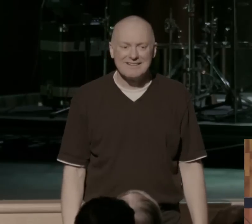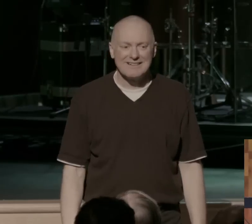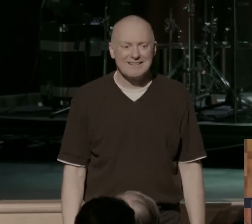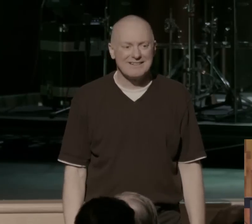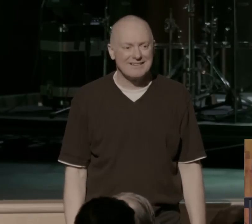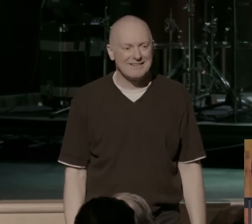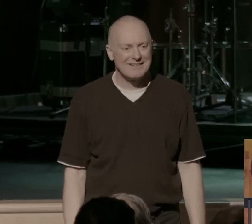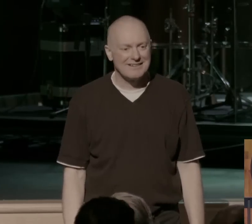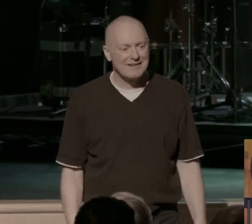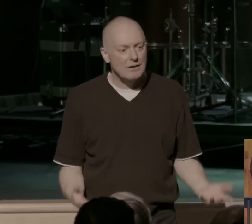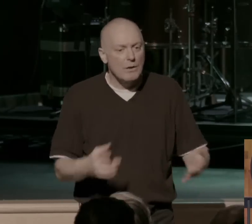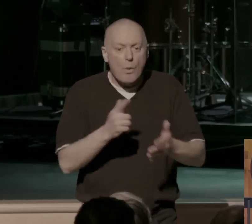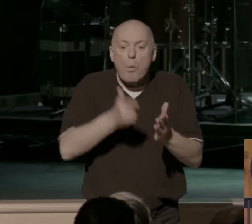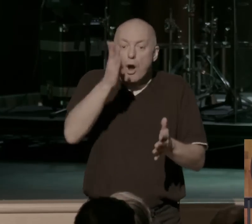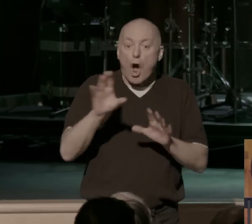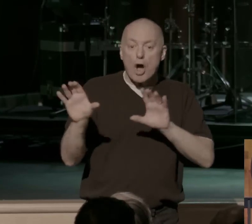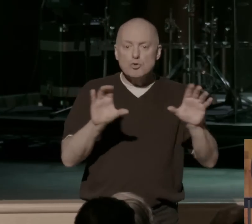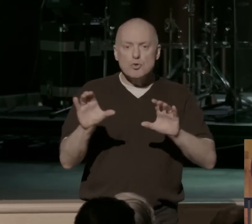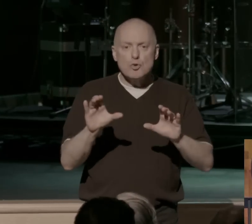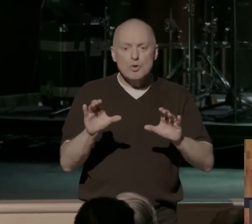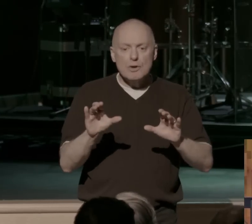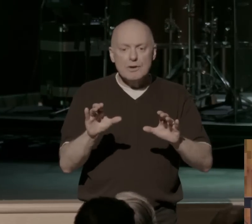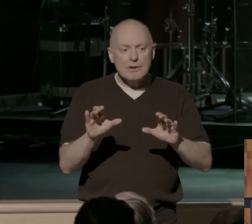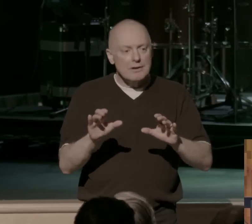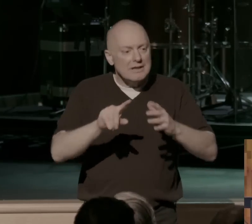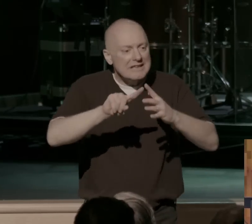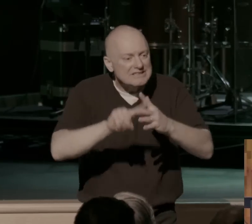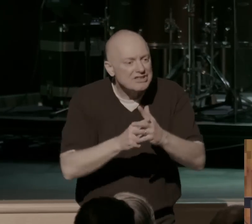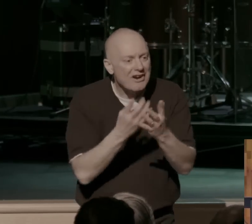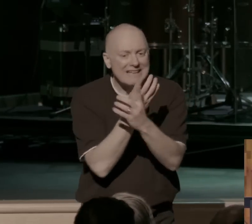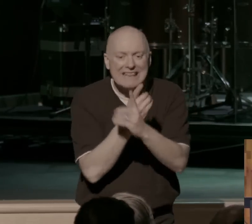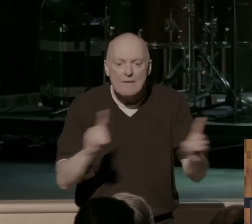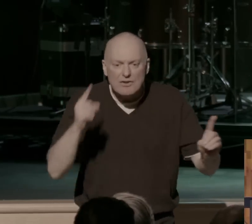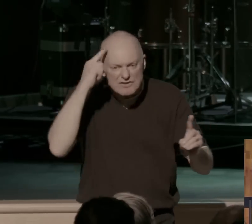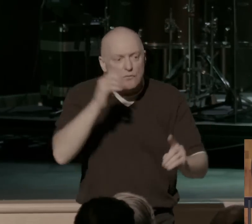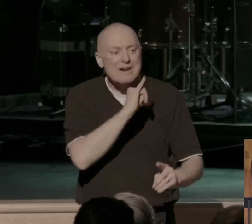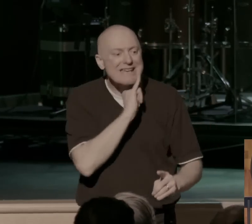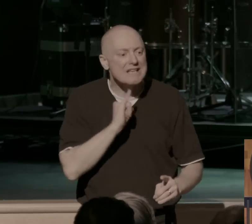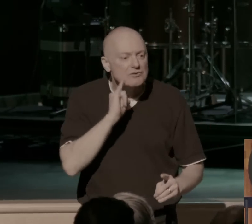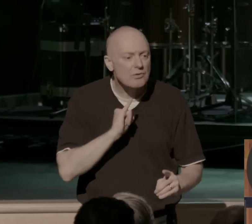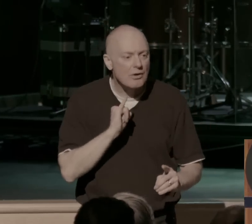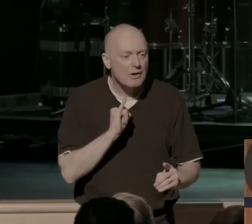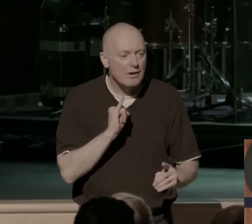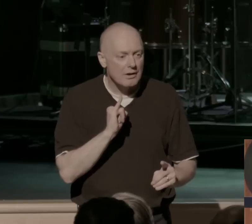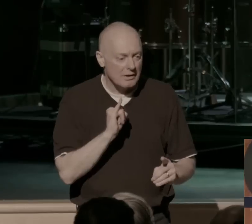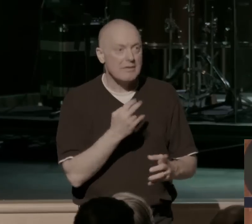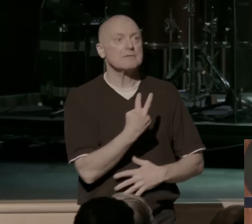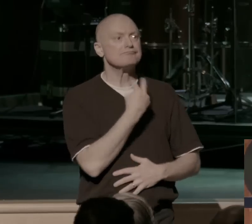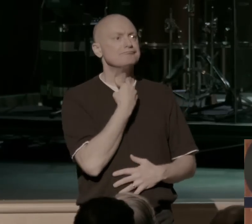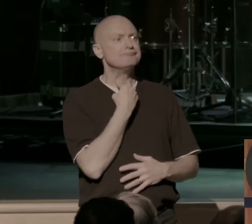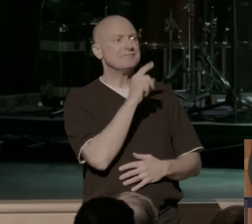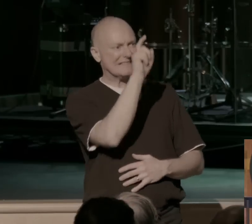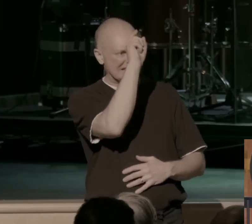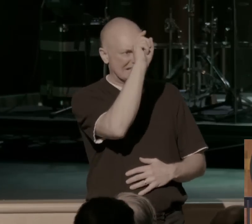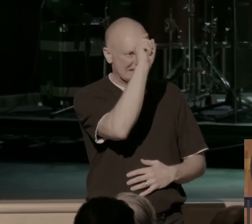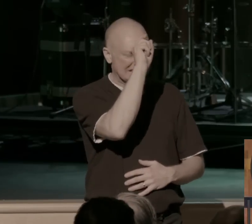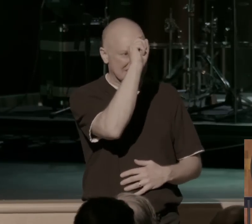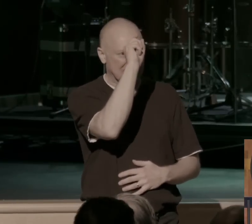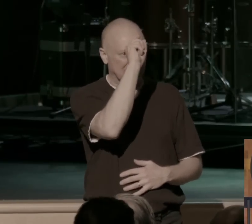And so what did God do? God started this act of deliverance for the Israelites as they're trapped in Egypt. And it started before they got to that whole Red Sea thing. mean, that